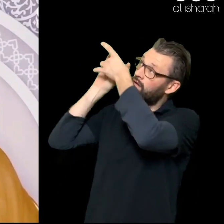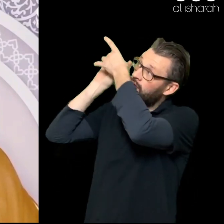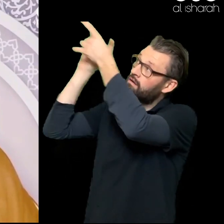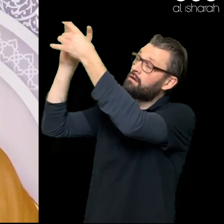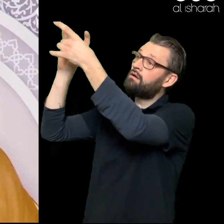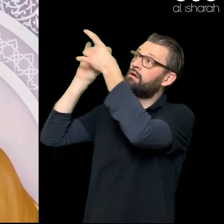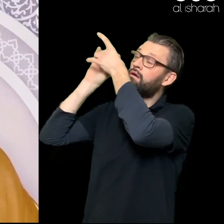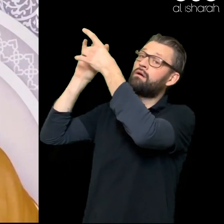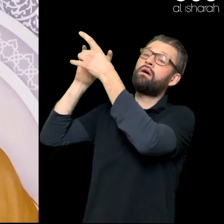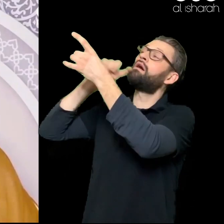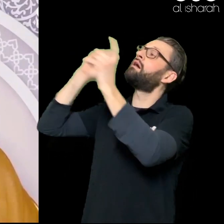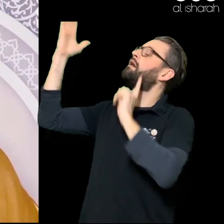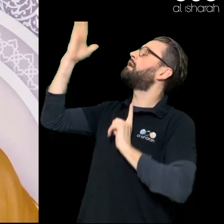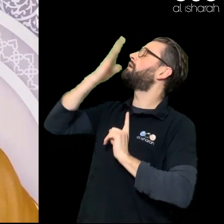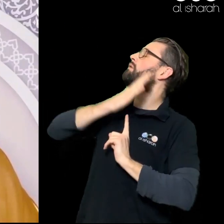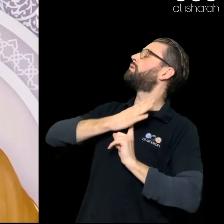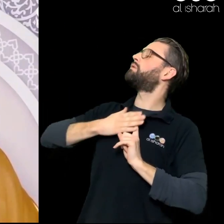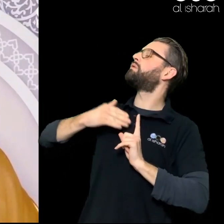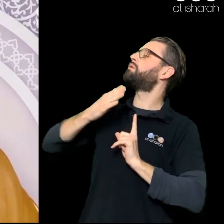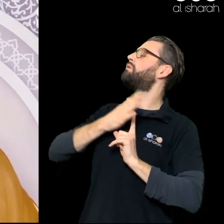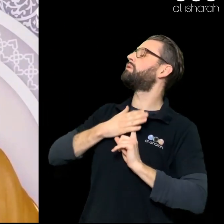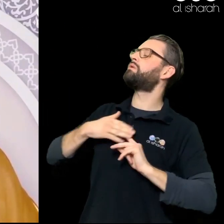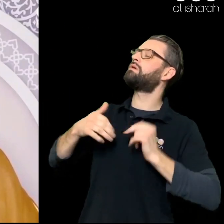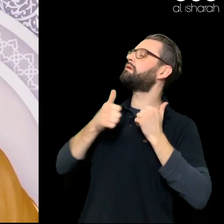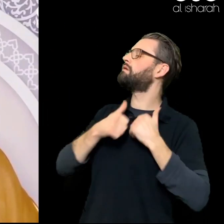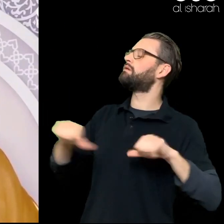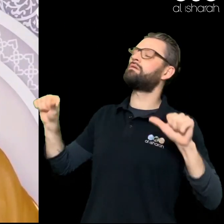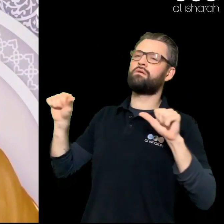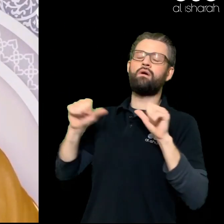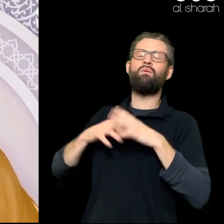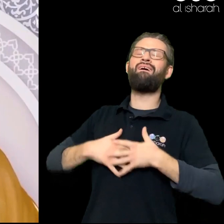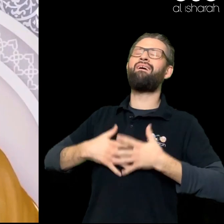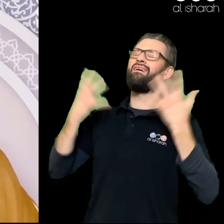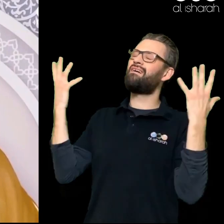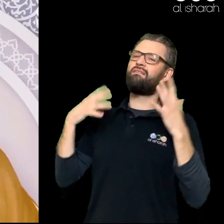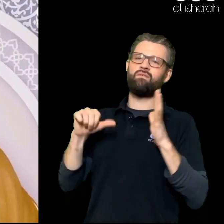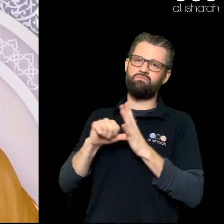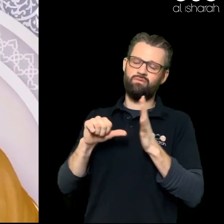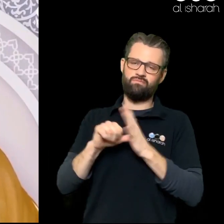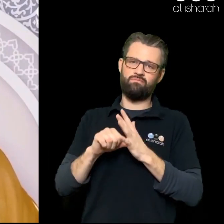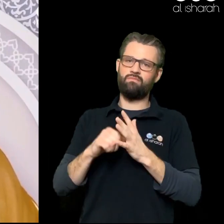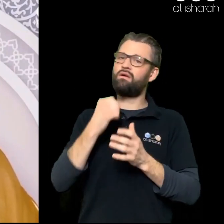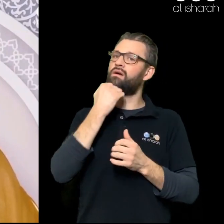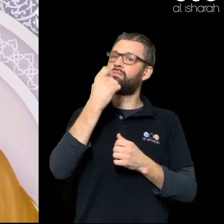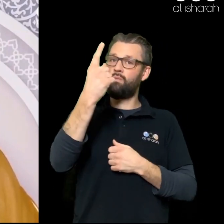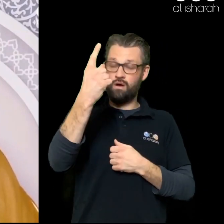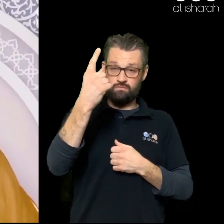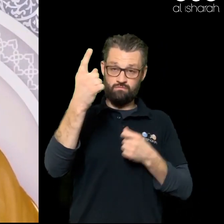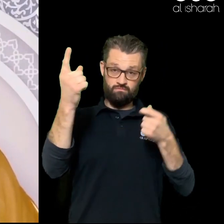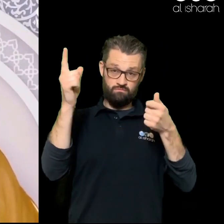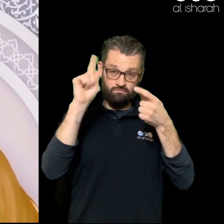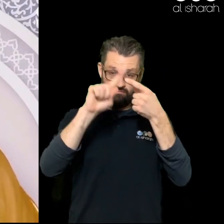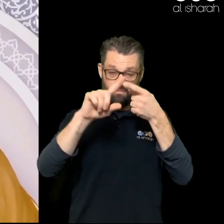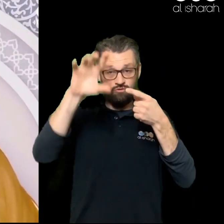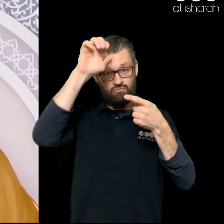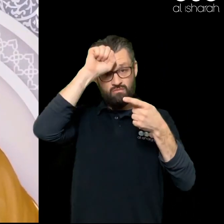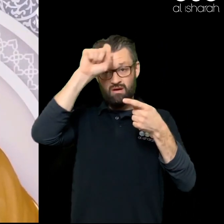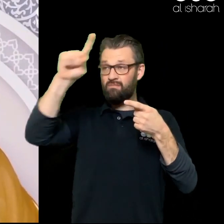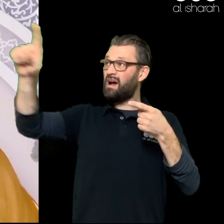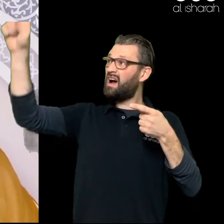sallam Yadhkuru allaha fi kulli ahyanihi The messenger peace be upon him Used to remember Allah upon all